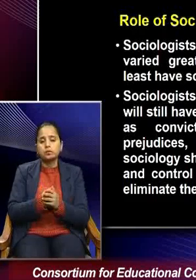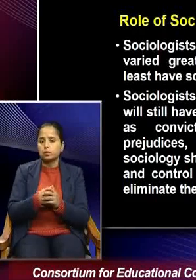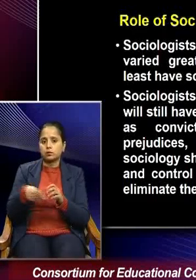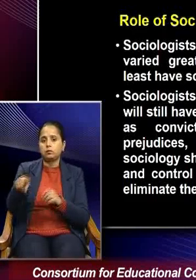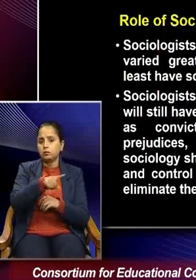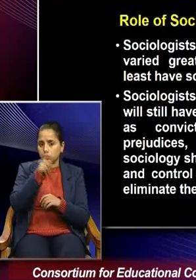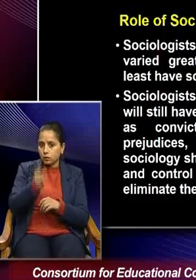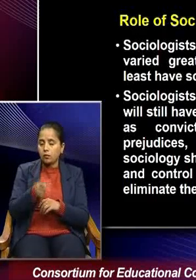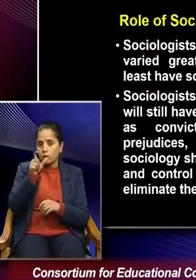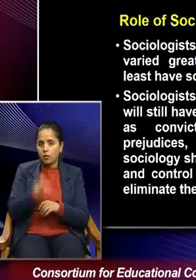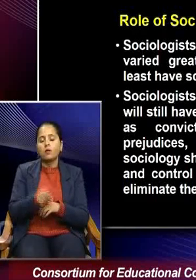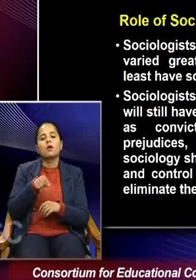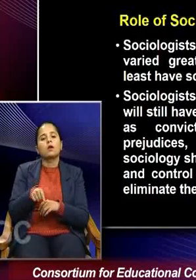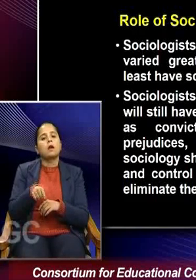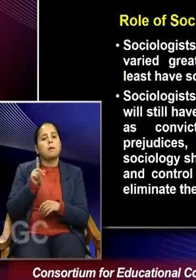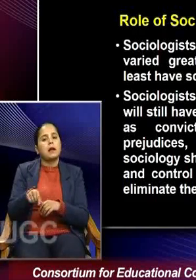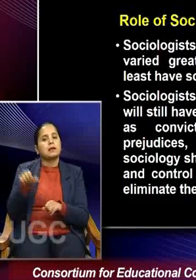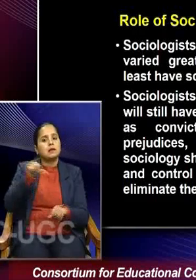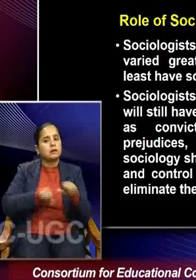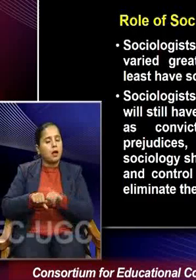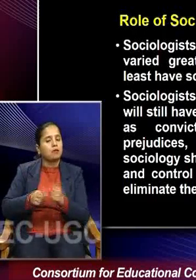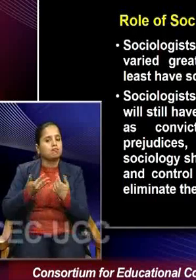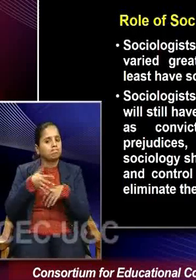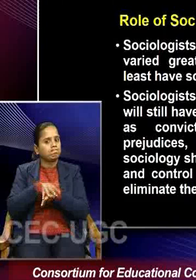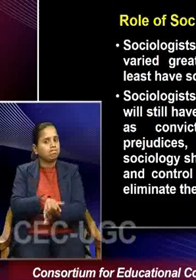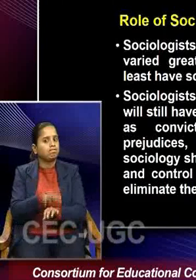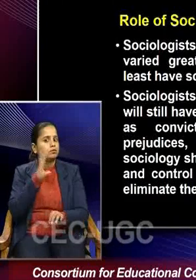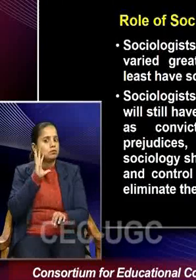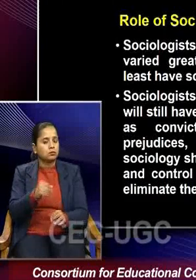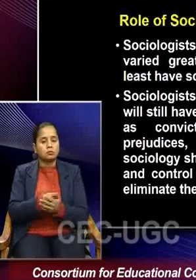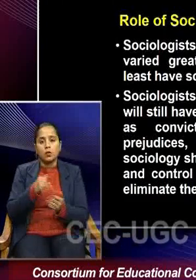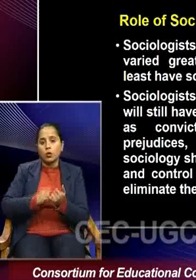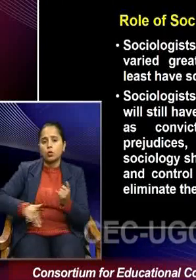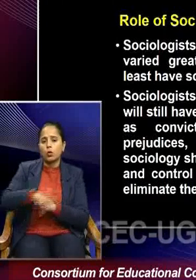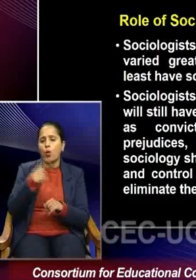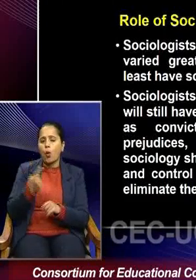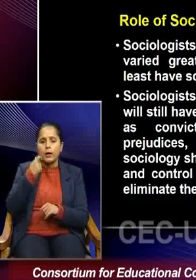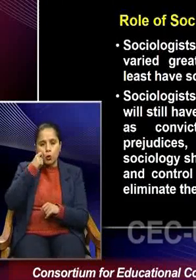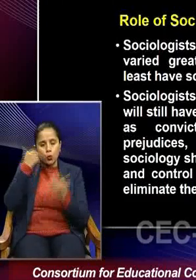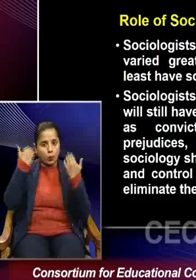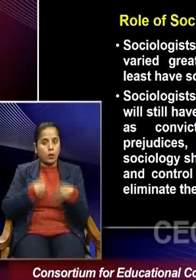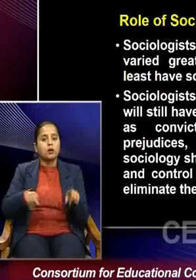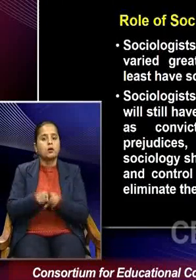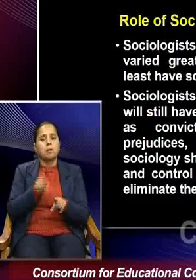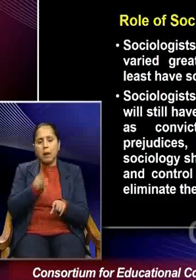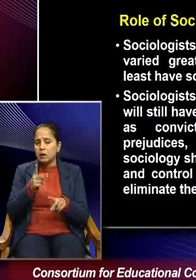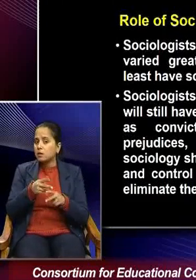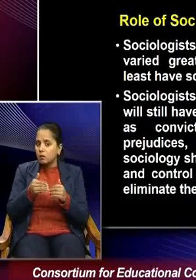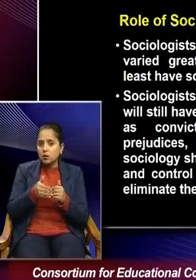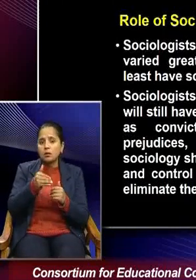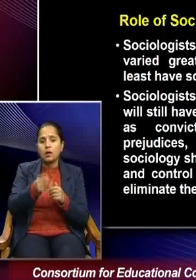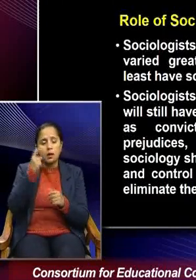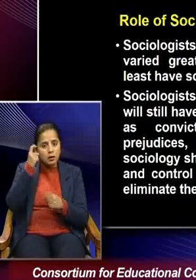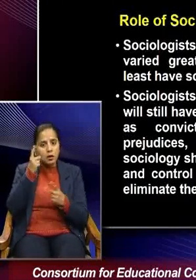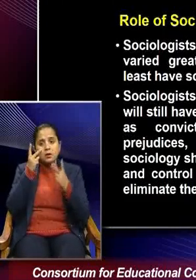to have scientific integrity. Sociologists are only humans and still deal with